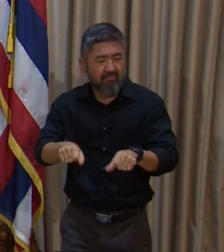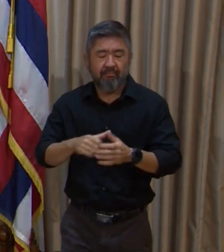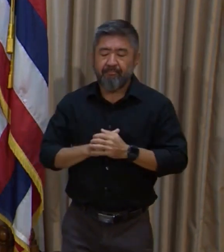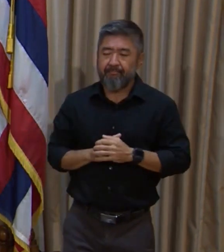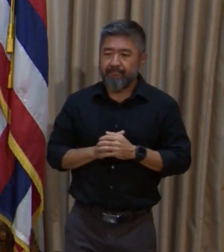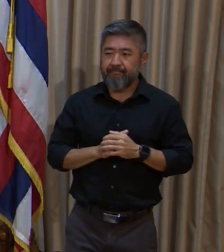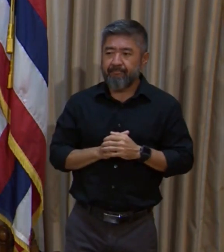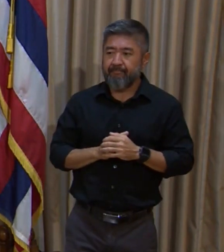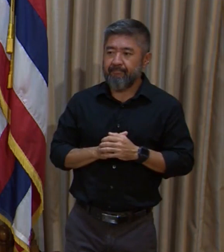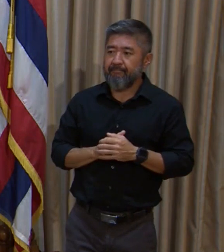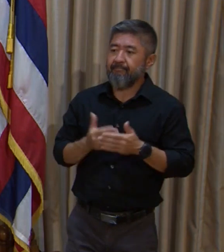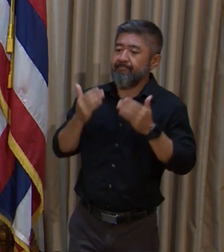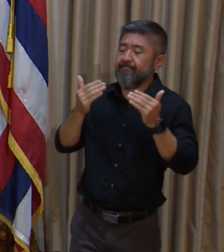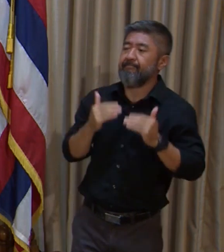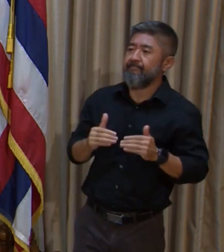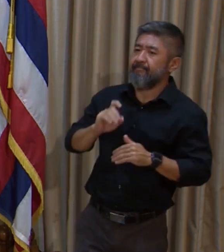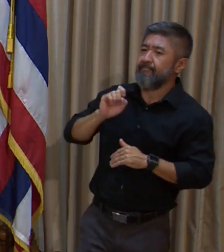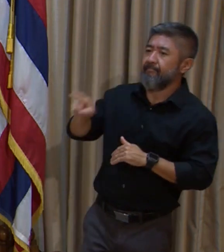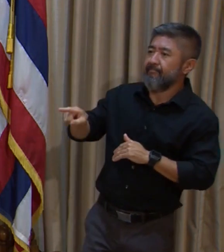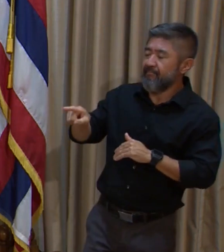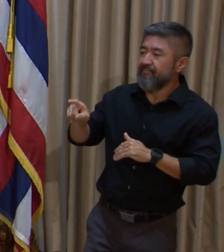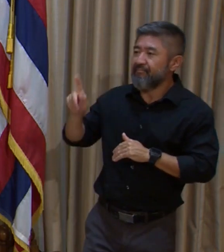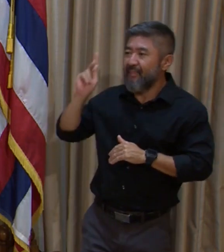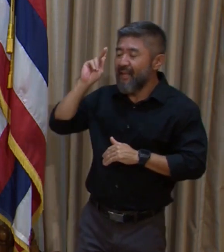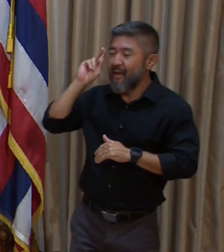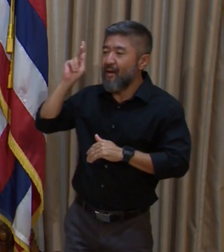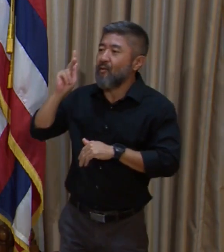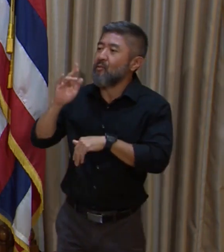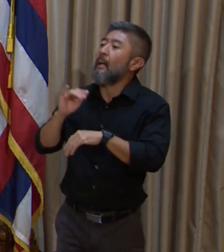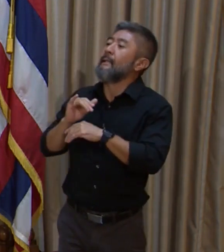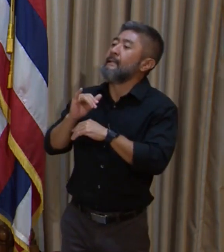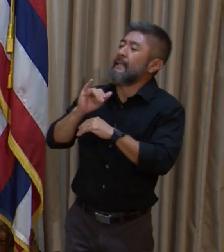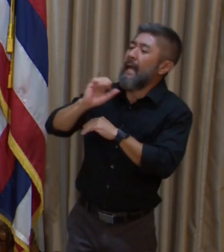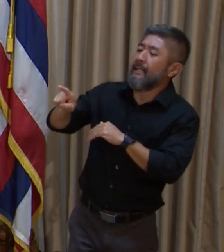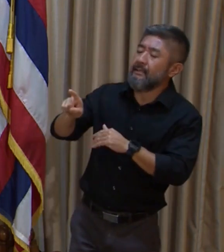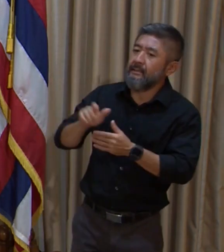Stephanie Shino from the Garden Island. Stephanie?